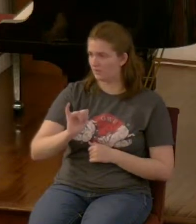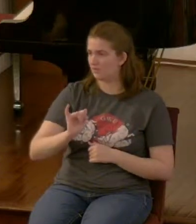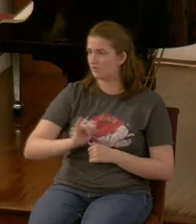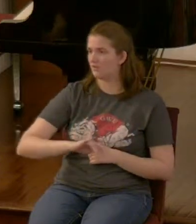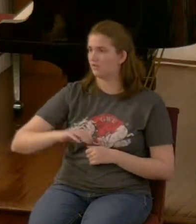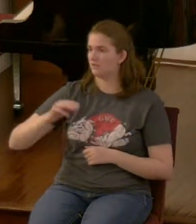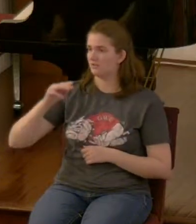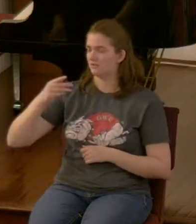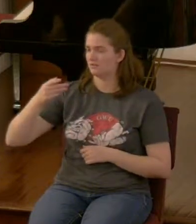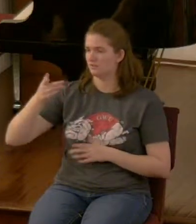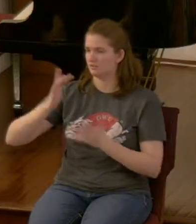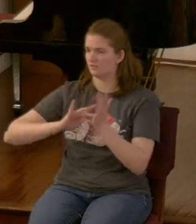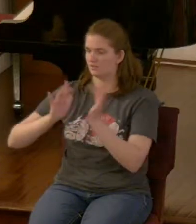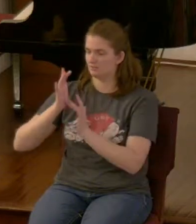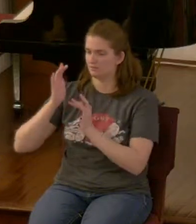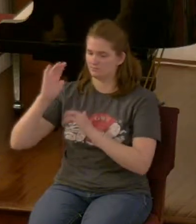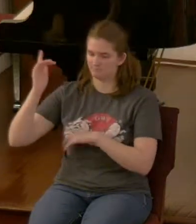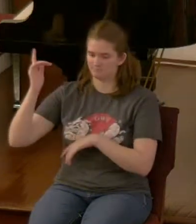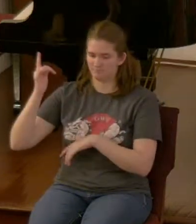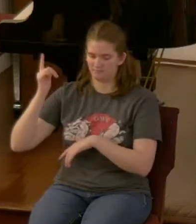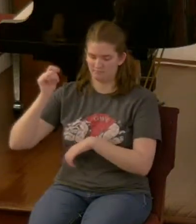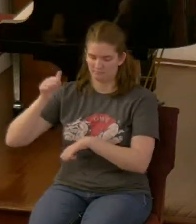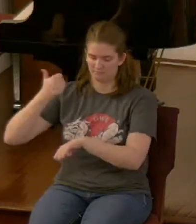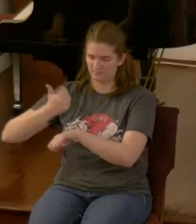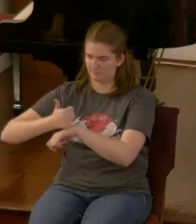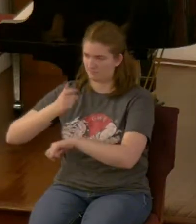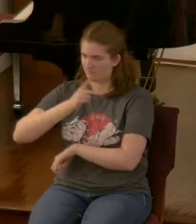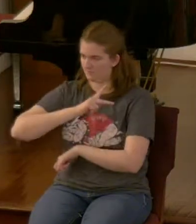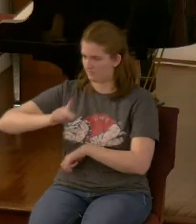Messiah will establish his kingdom for his people